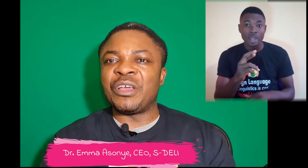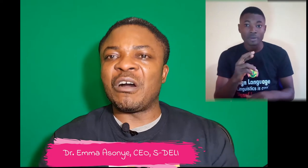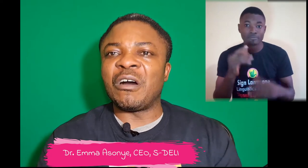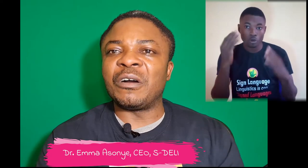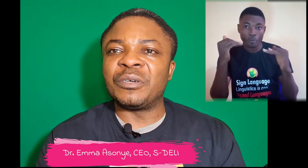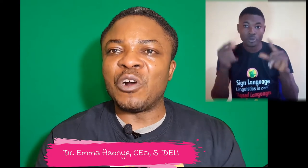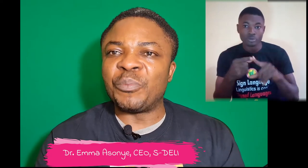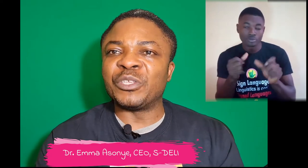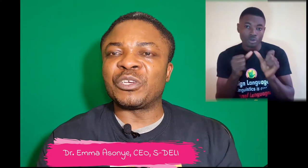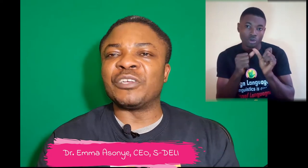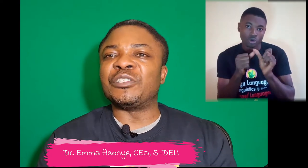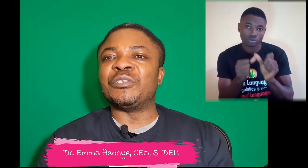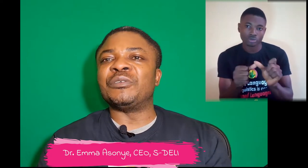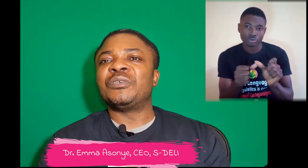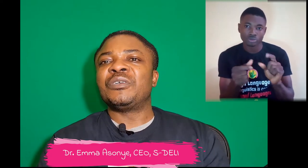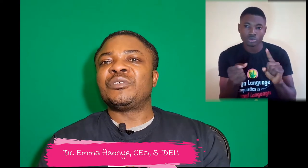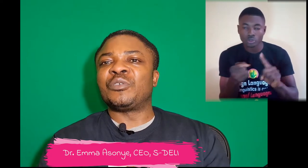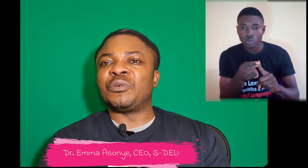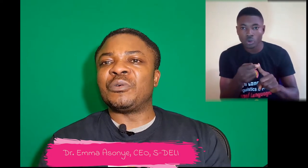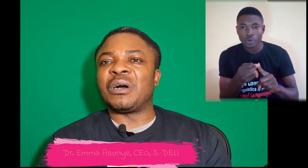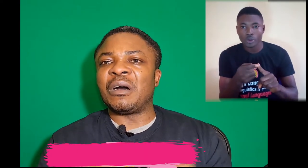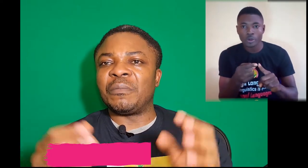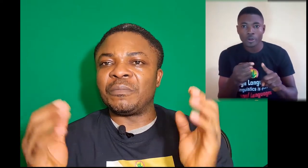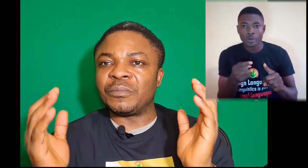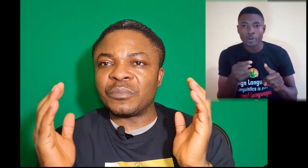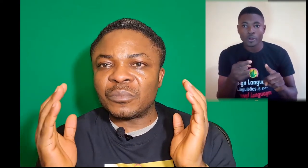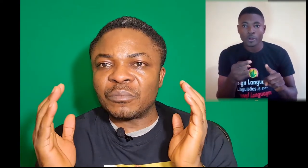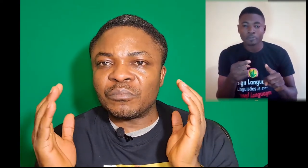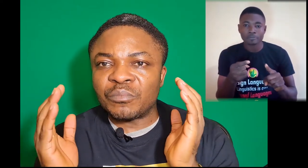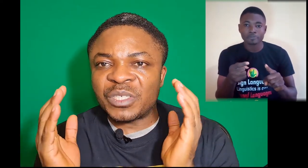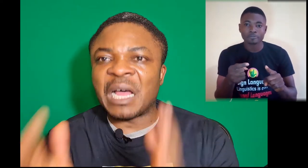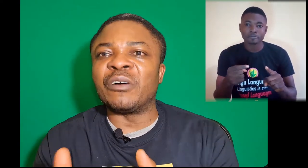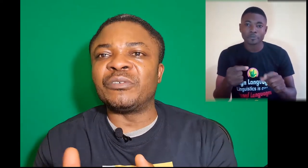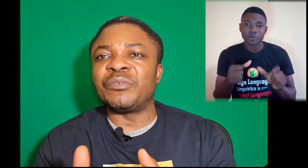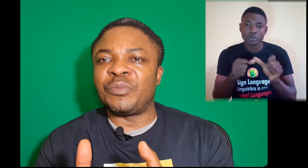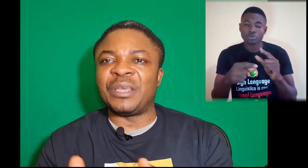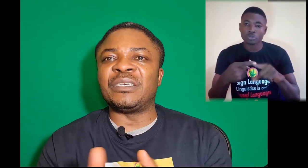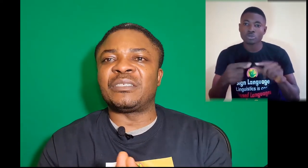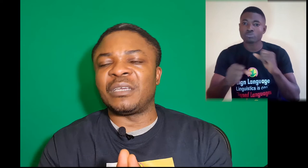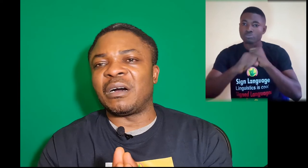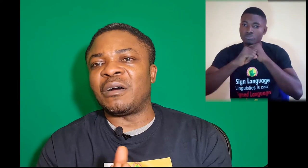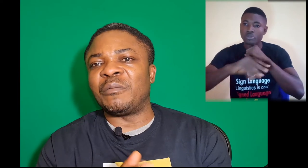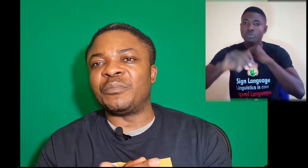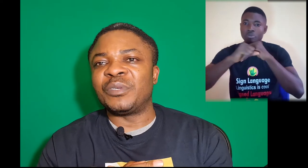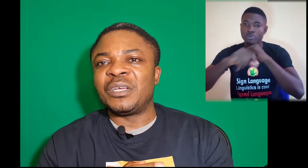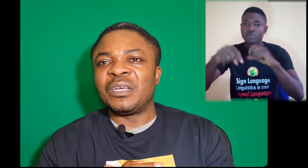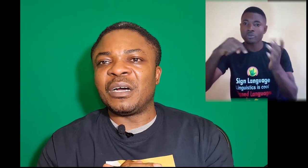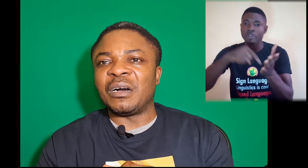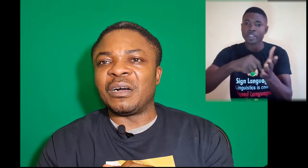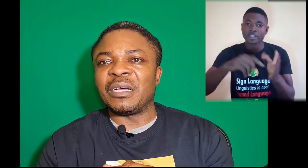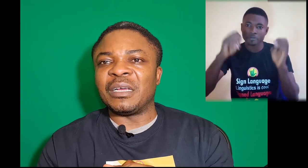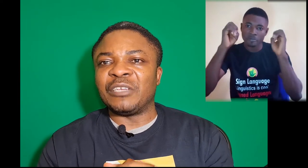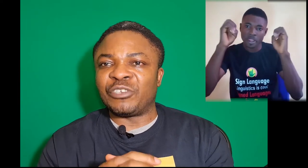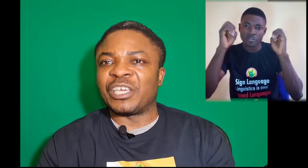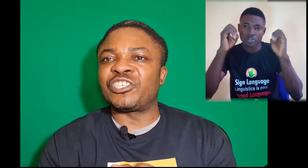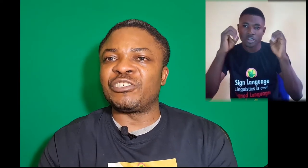are hoping to continue to, um, sound these, um, educational